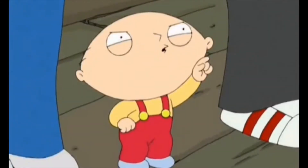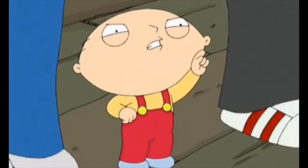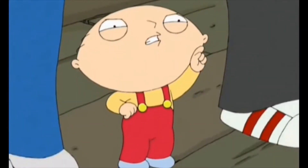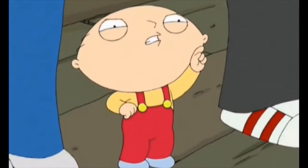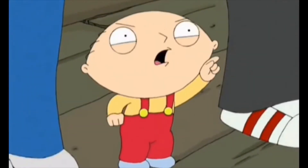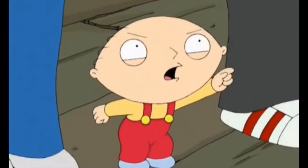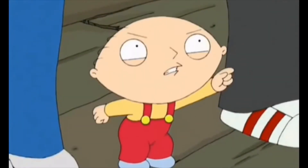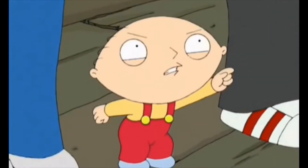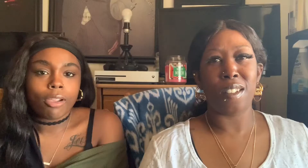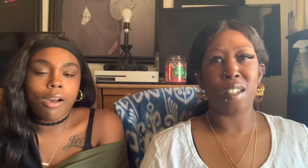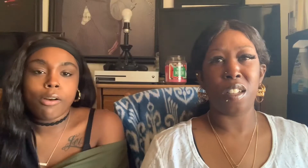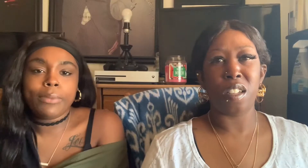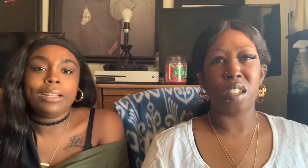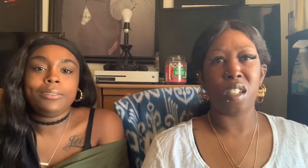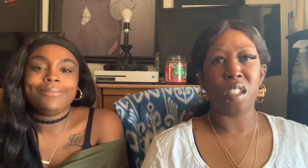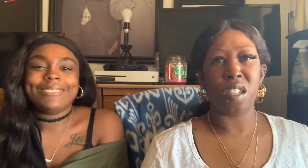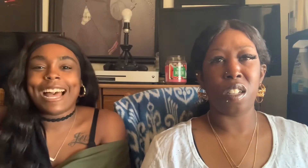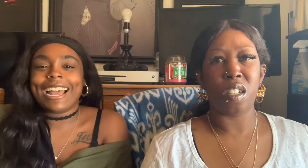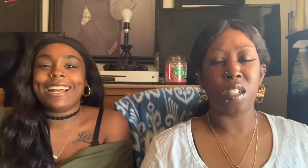You suck. Oh, me. Hi, guys.